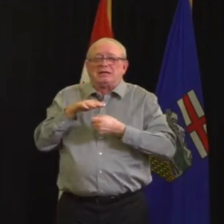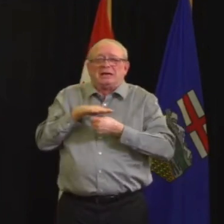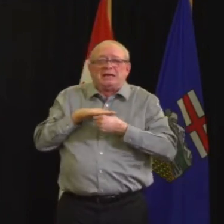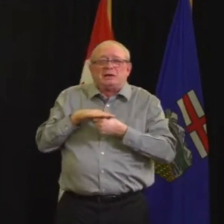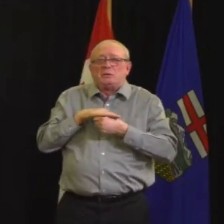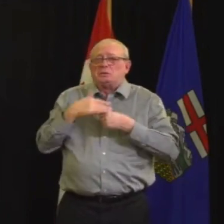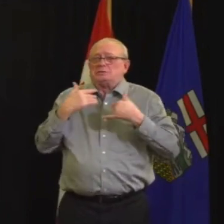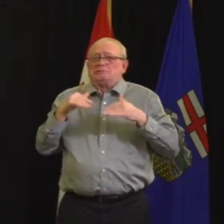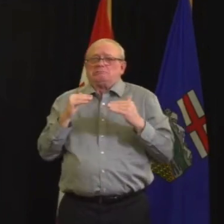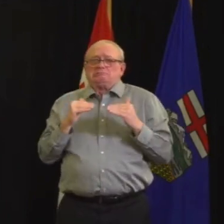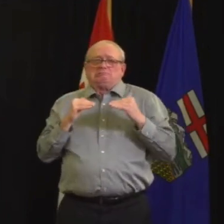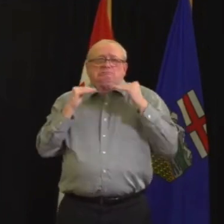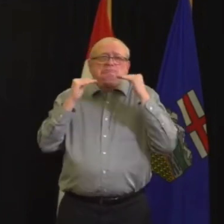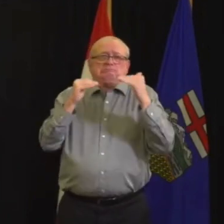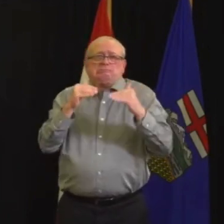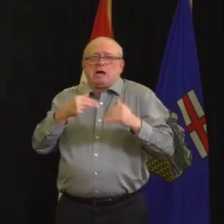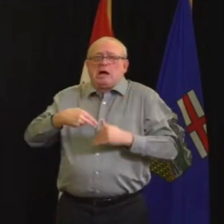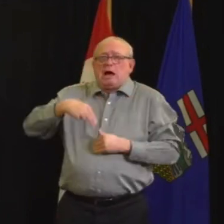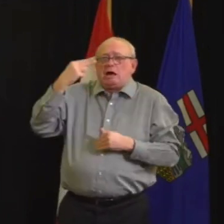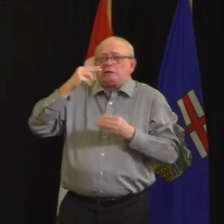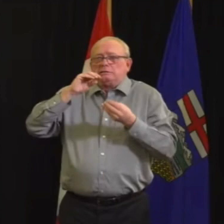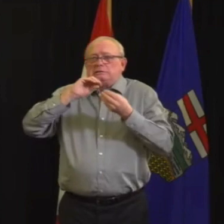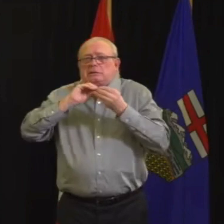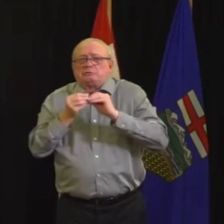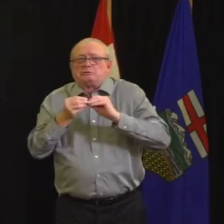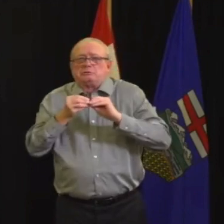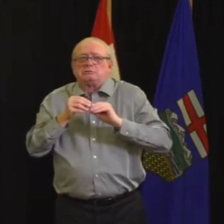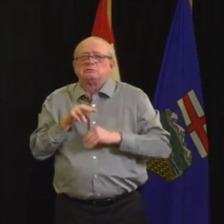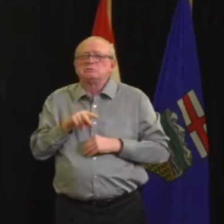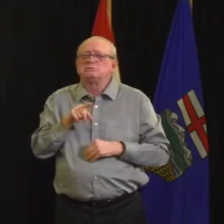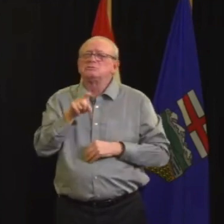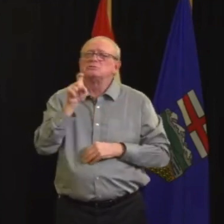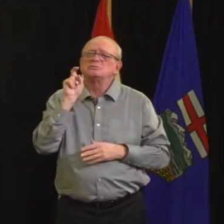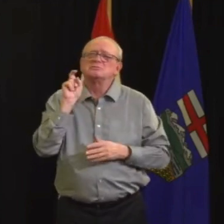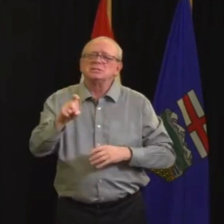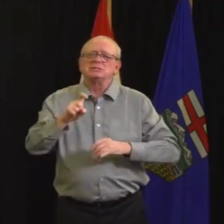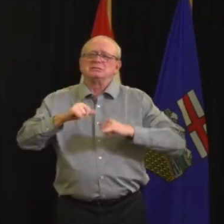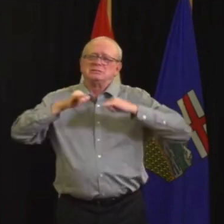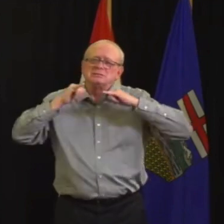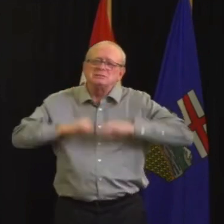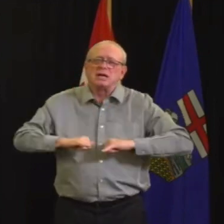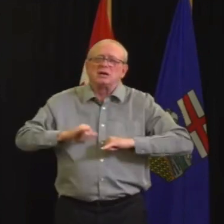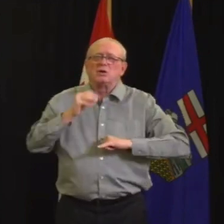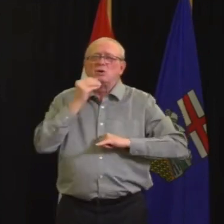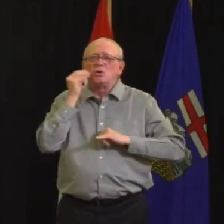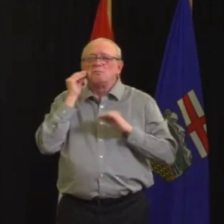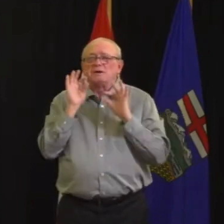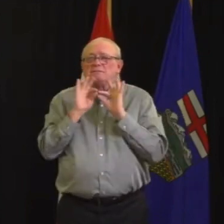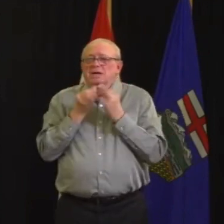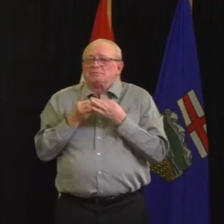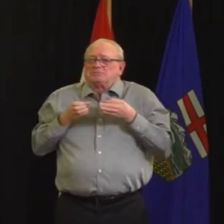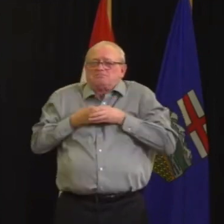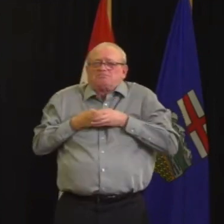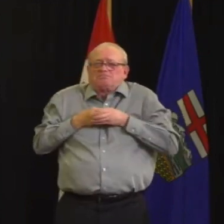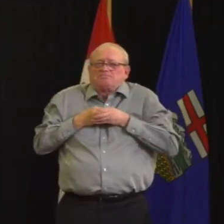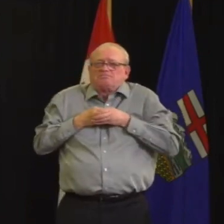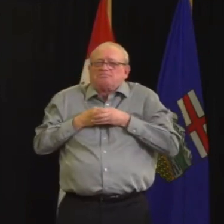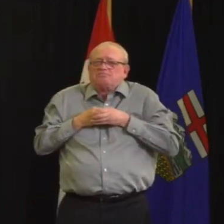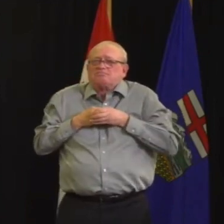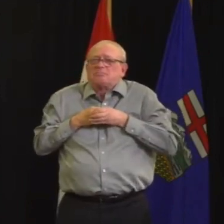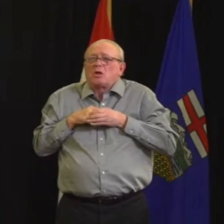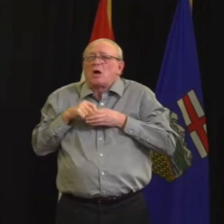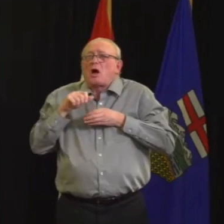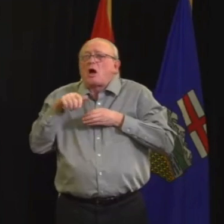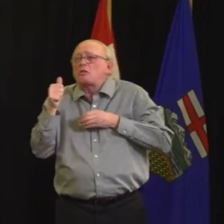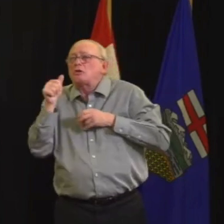extended family and others outside your household wherever possible. Please do not have anyone who doesn't live with you